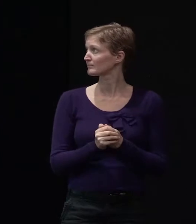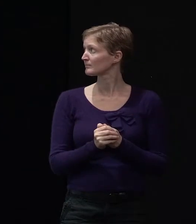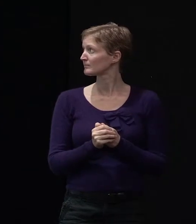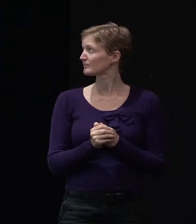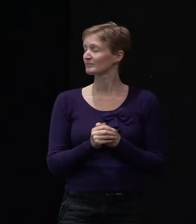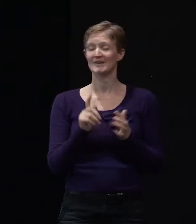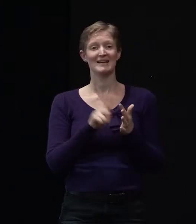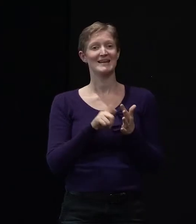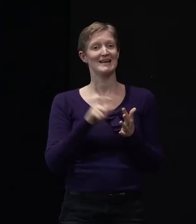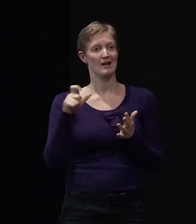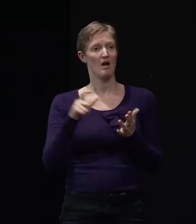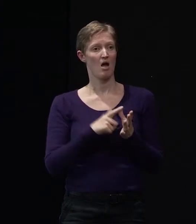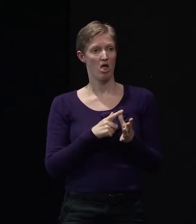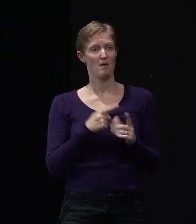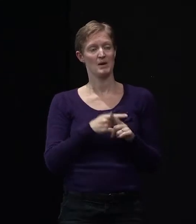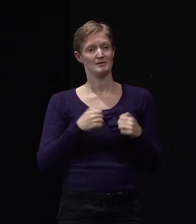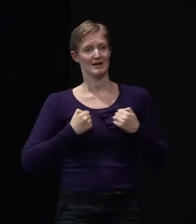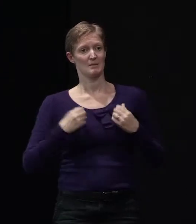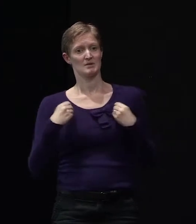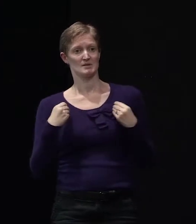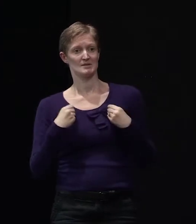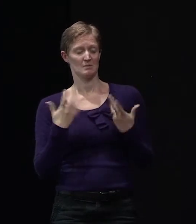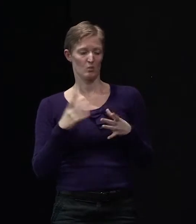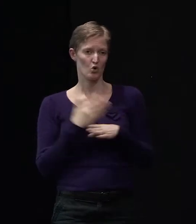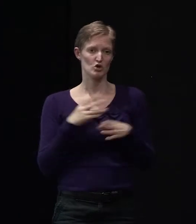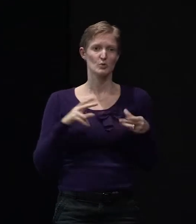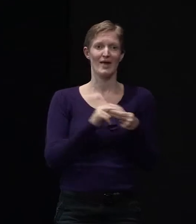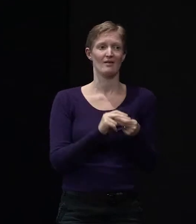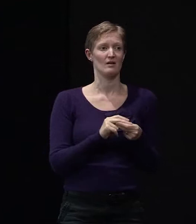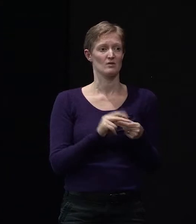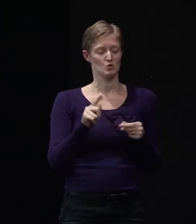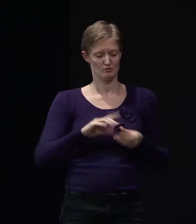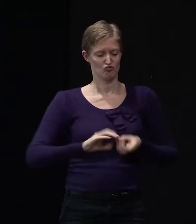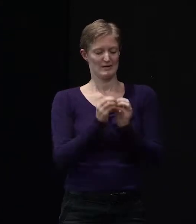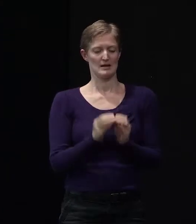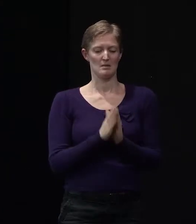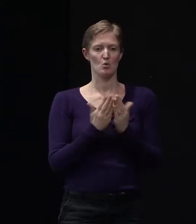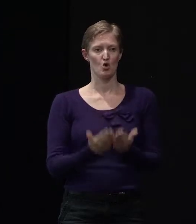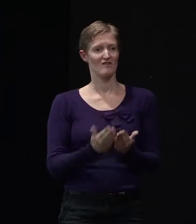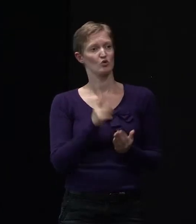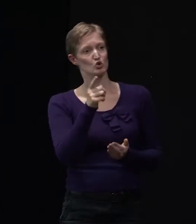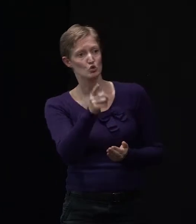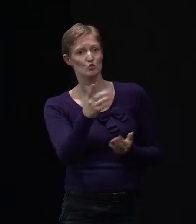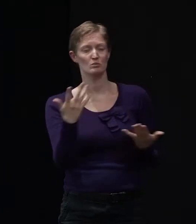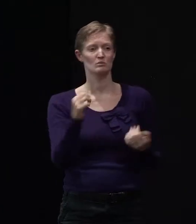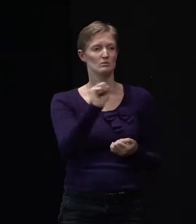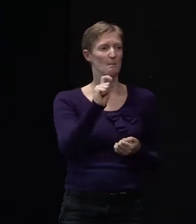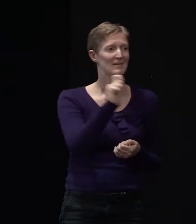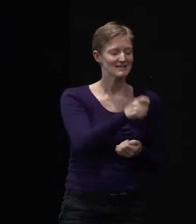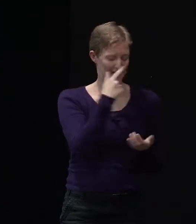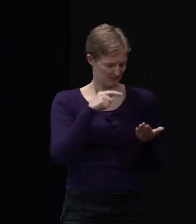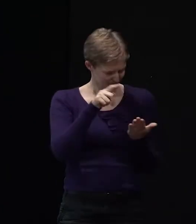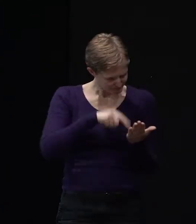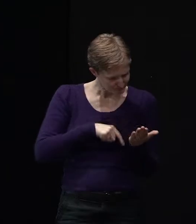and ourselves have put together is available for you and your builder or your insulation specialist to follow.